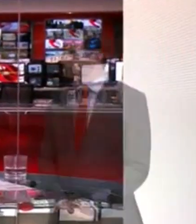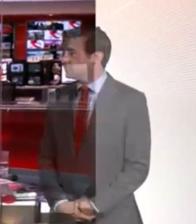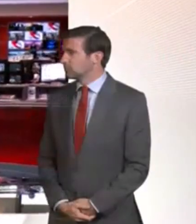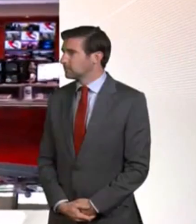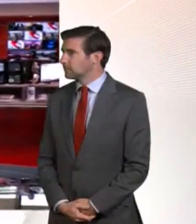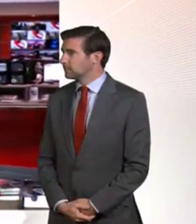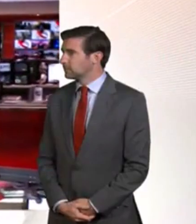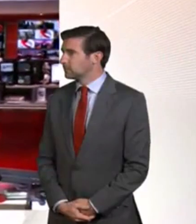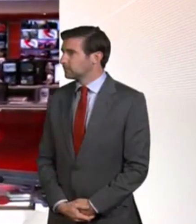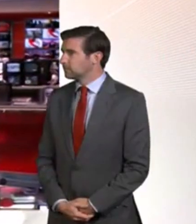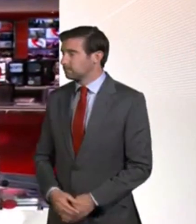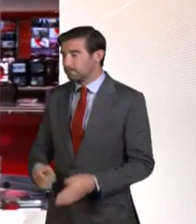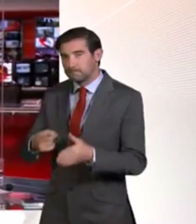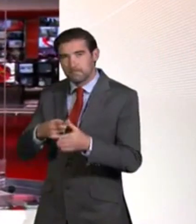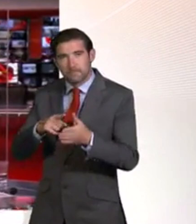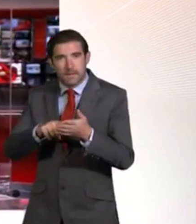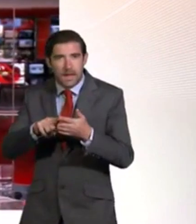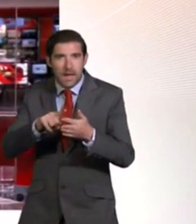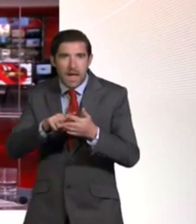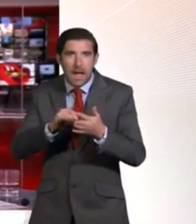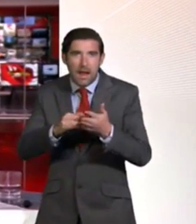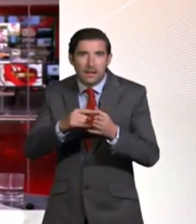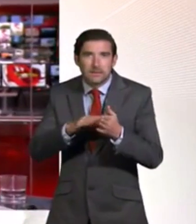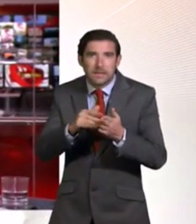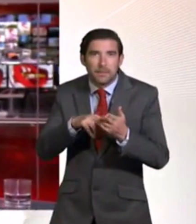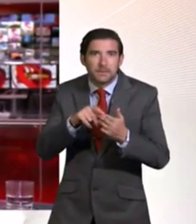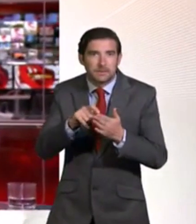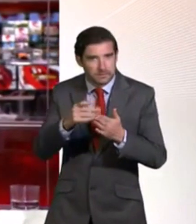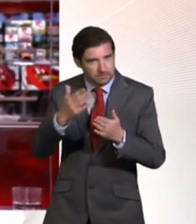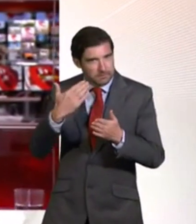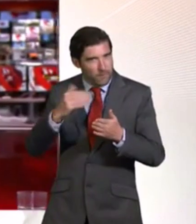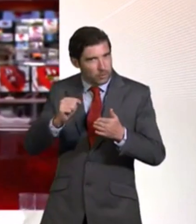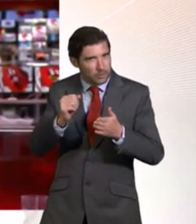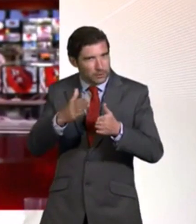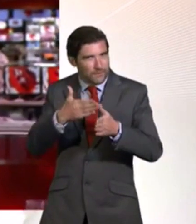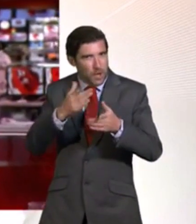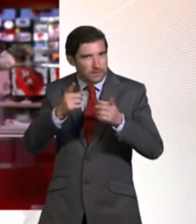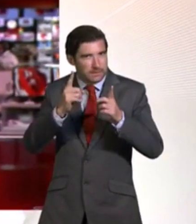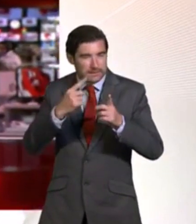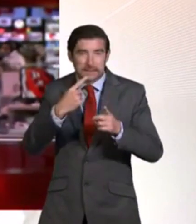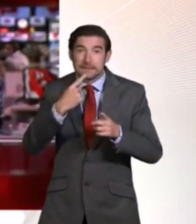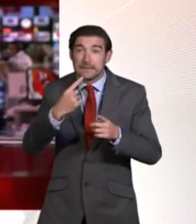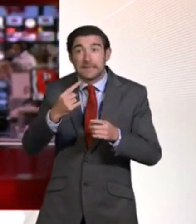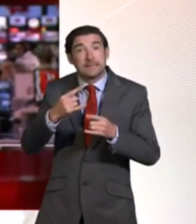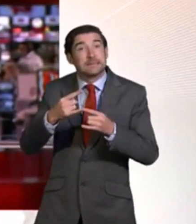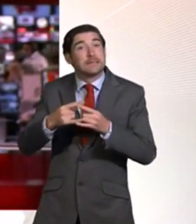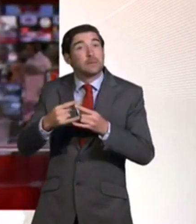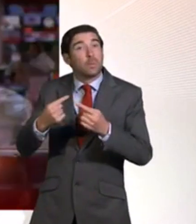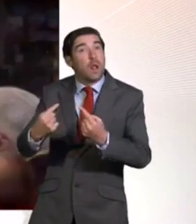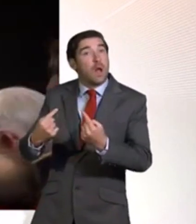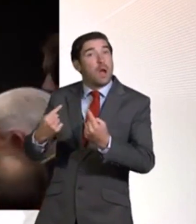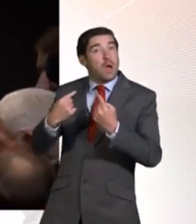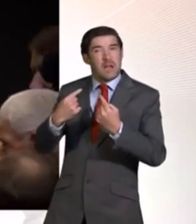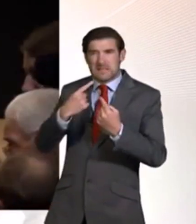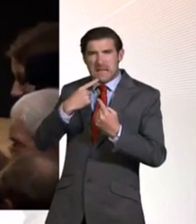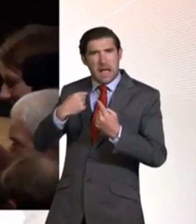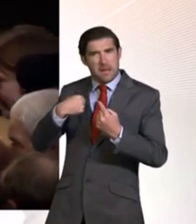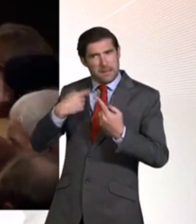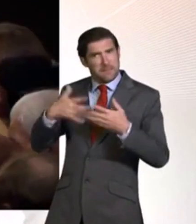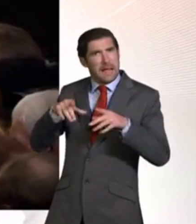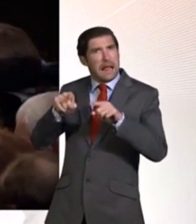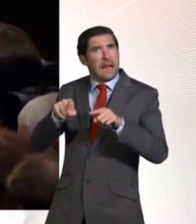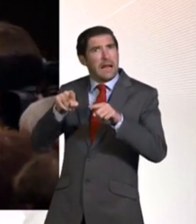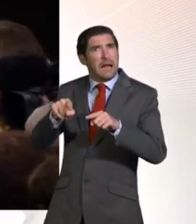Alex Salmon, Scotland's former First Minister, described sexual misconduct allegations against him as patently ridiculous. Mr